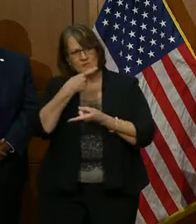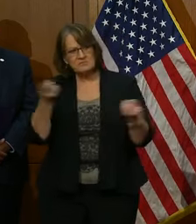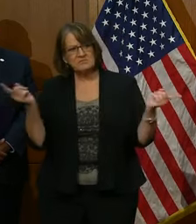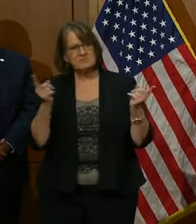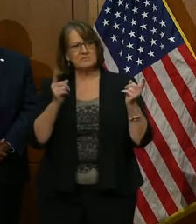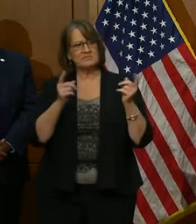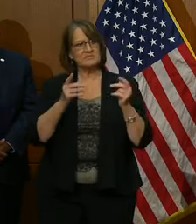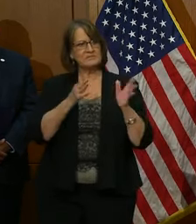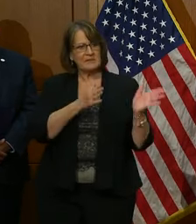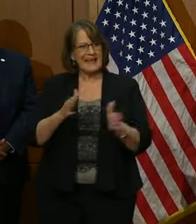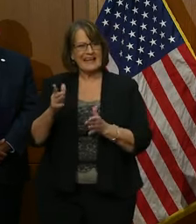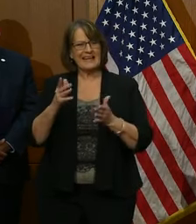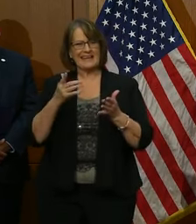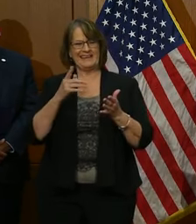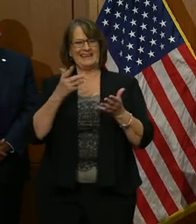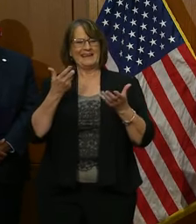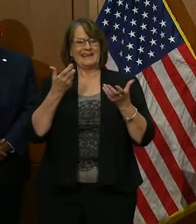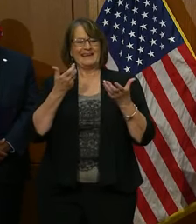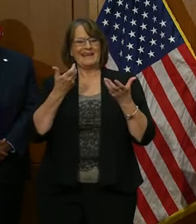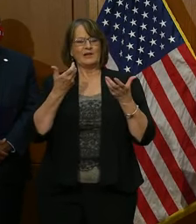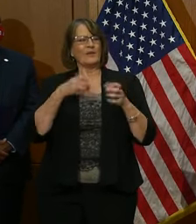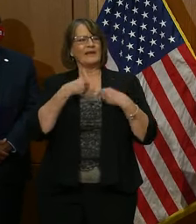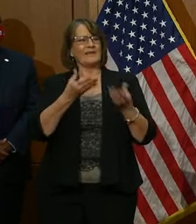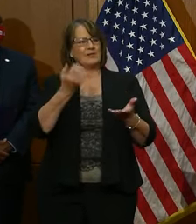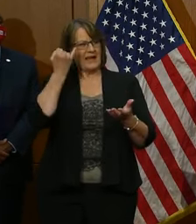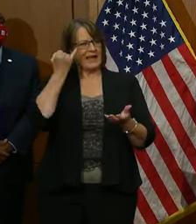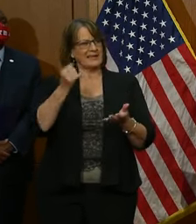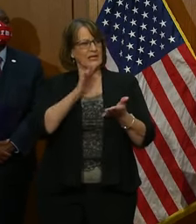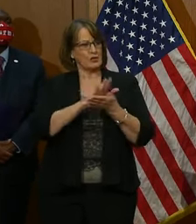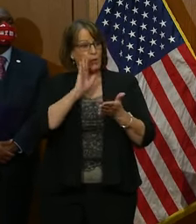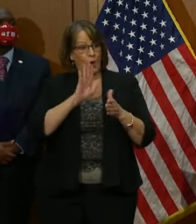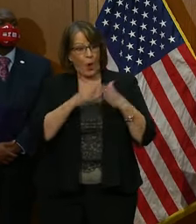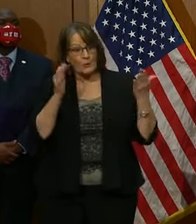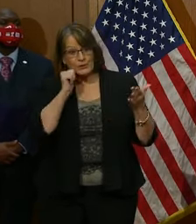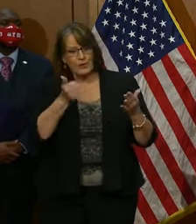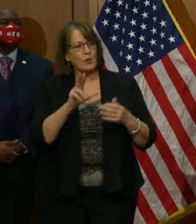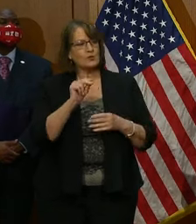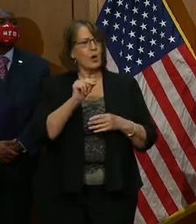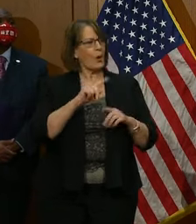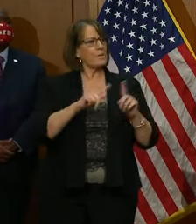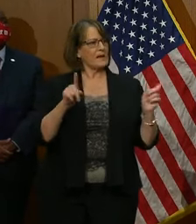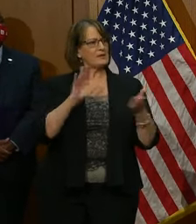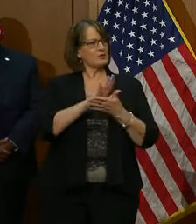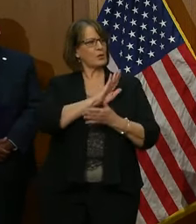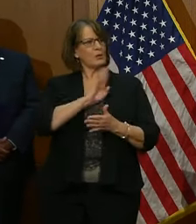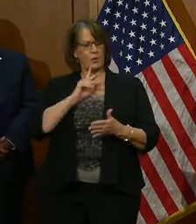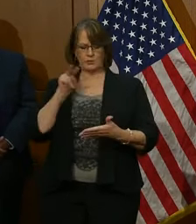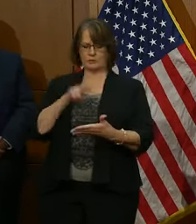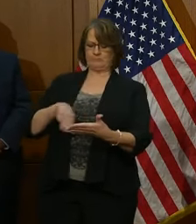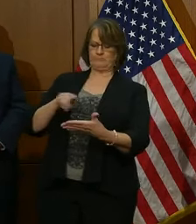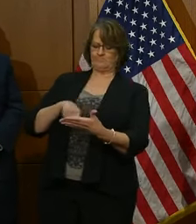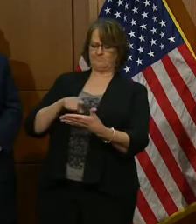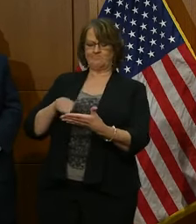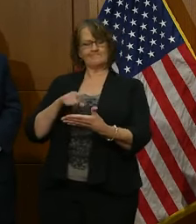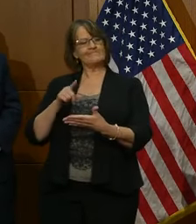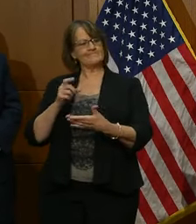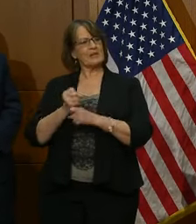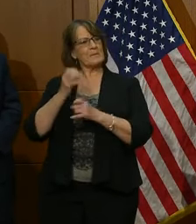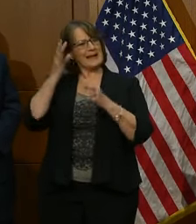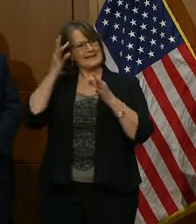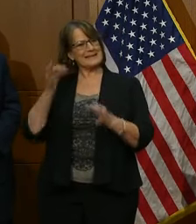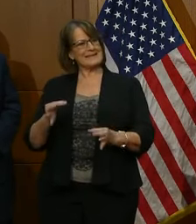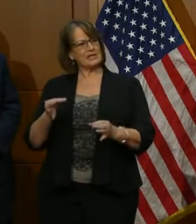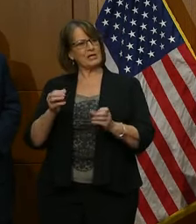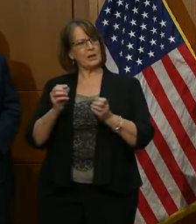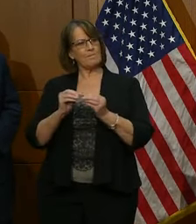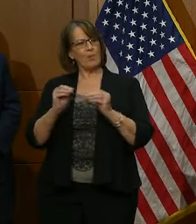new schools will start opening tomorrow on this guidance. But here in the coming weeks, we expect our school boards to look at this and make decisions based on a much more